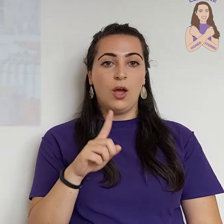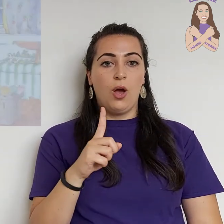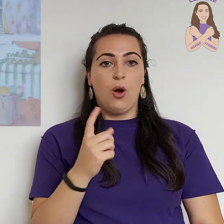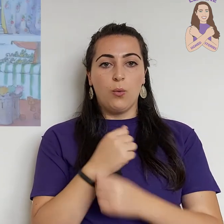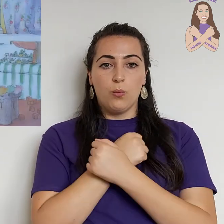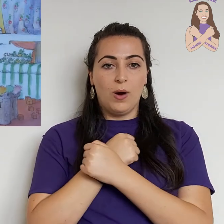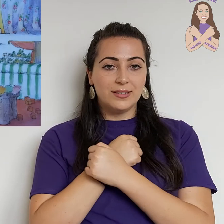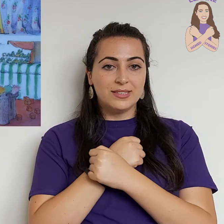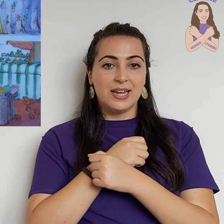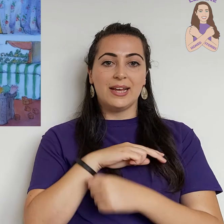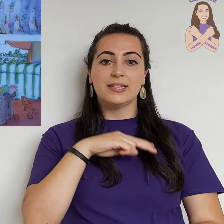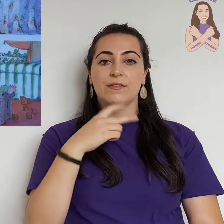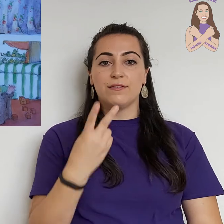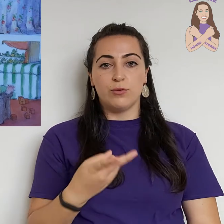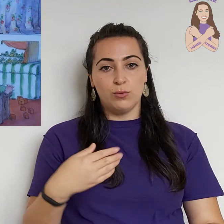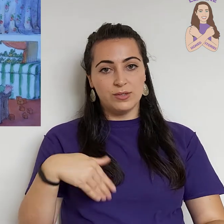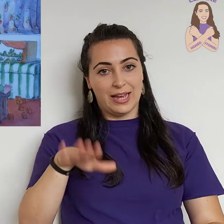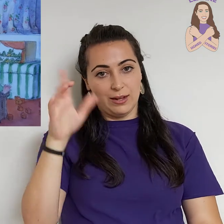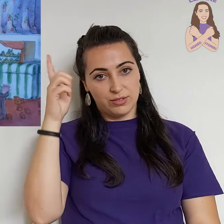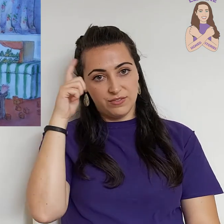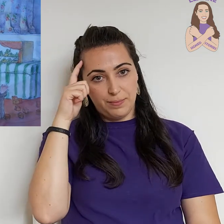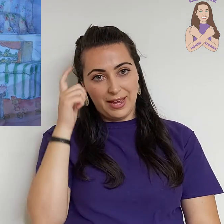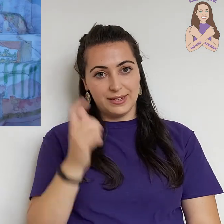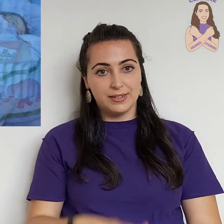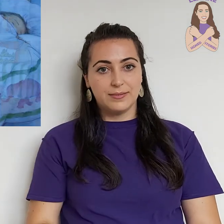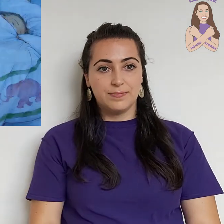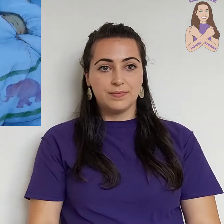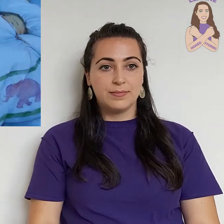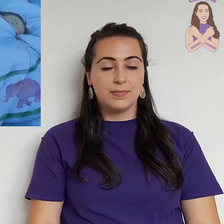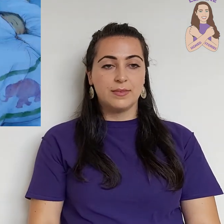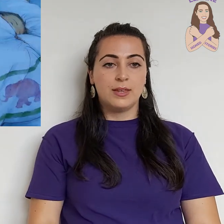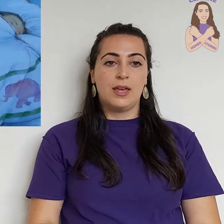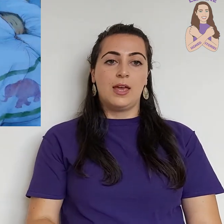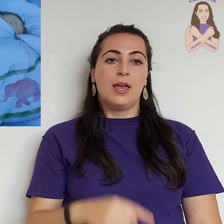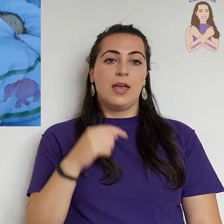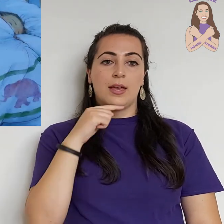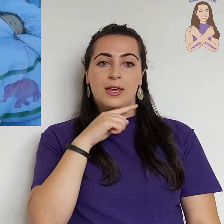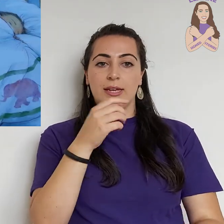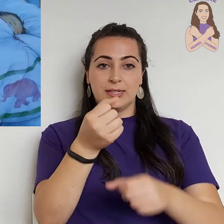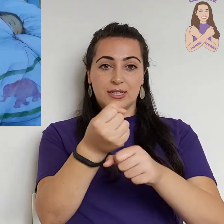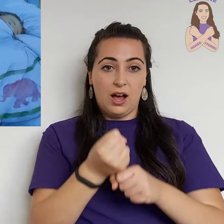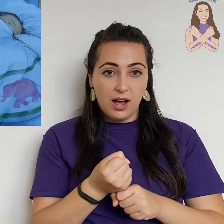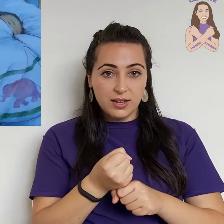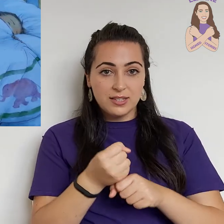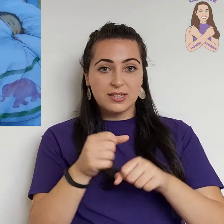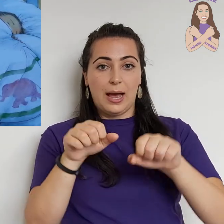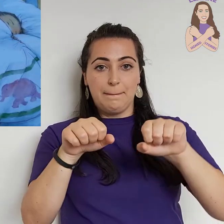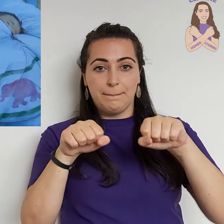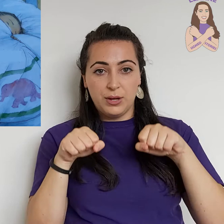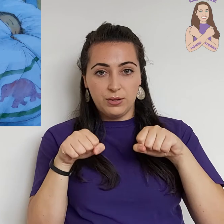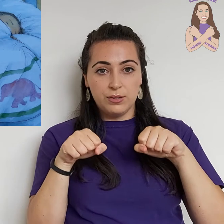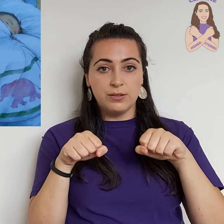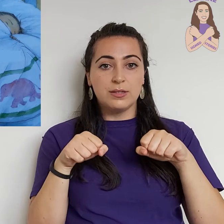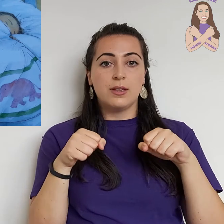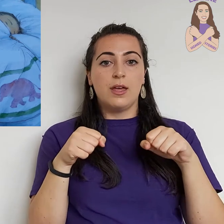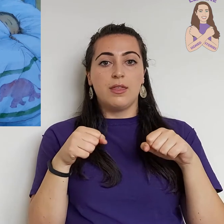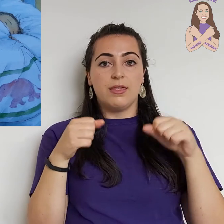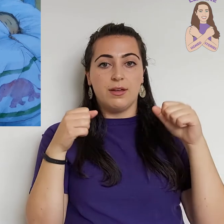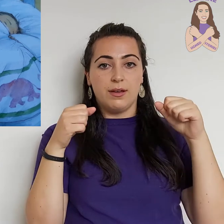One Ted falls out of bed. He tugs and pulls the